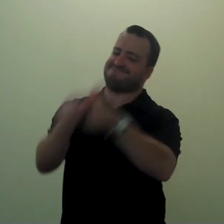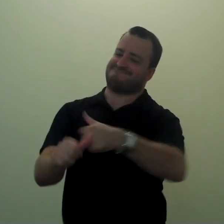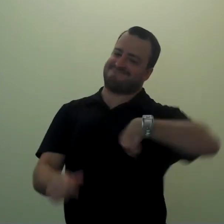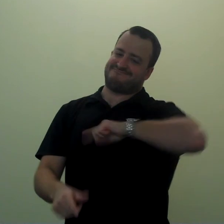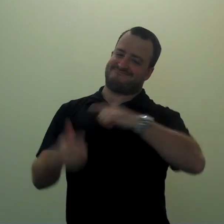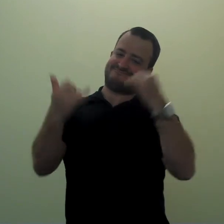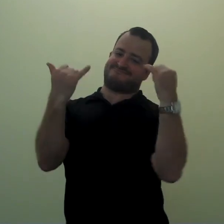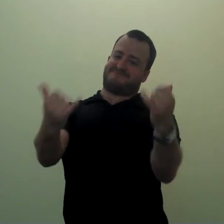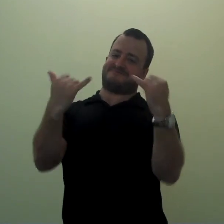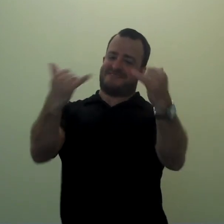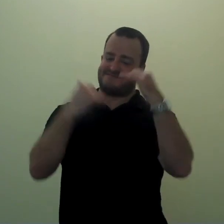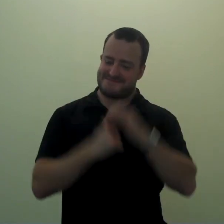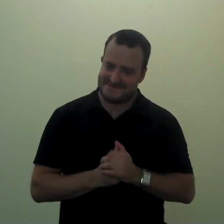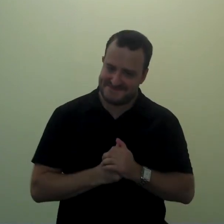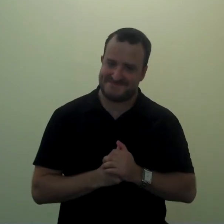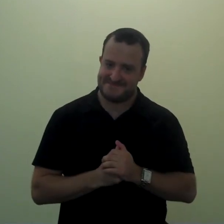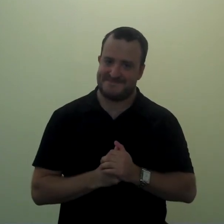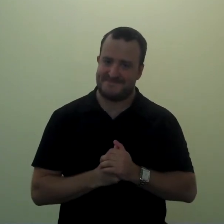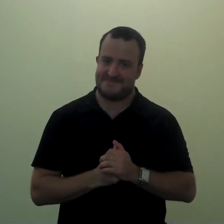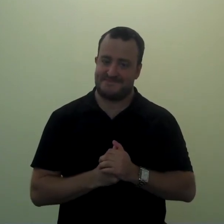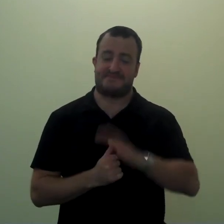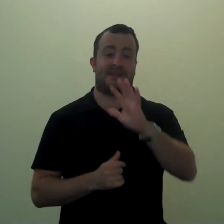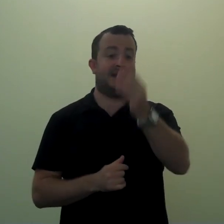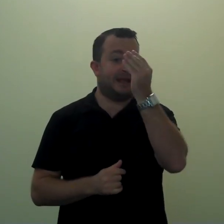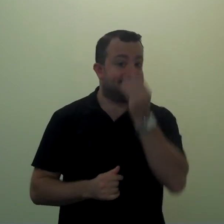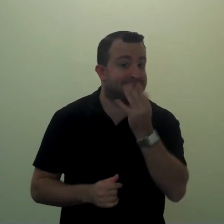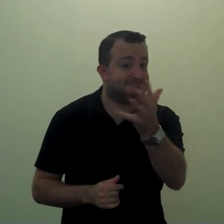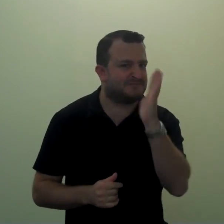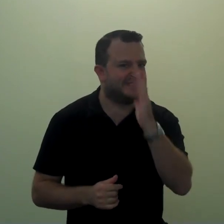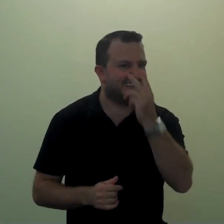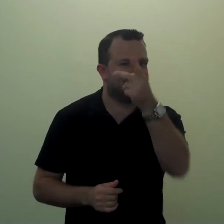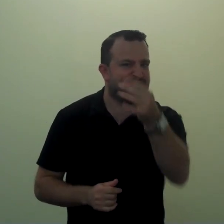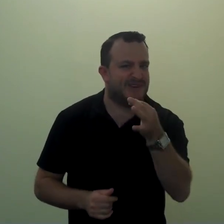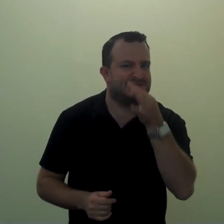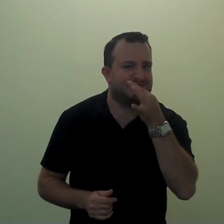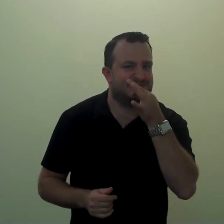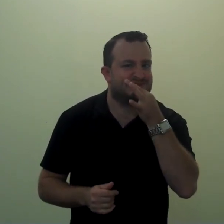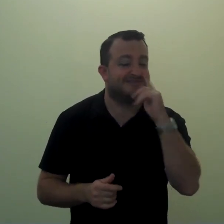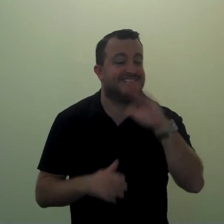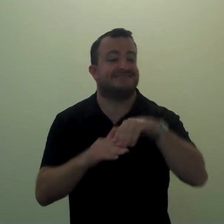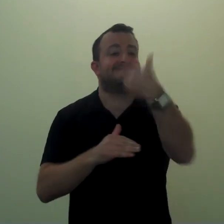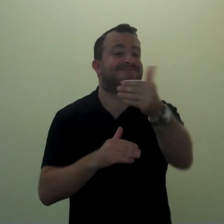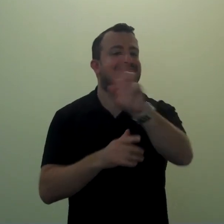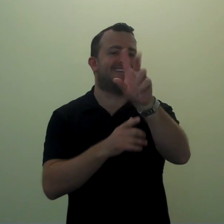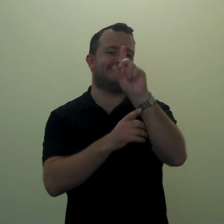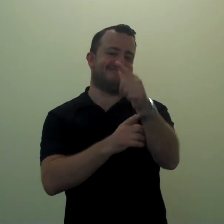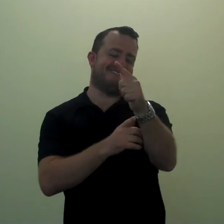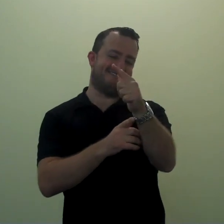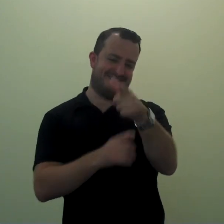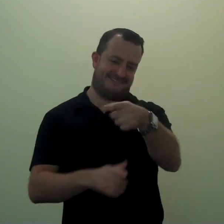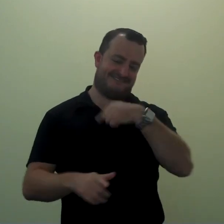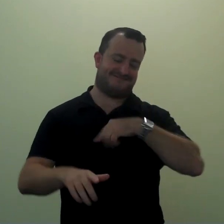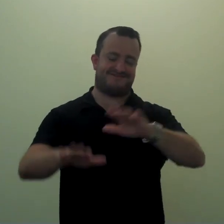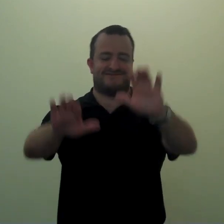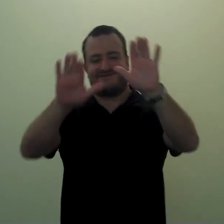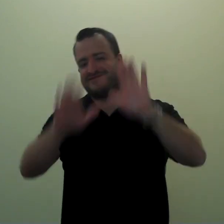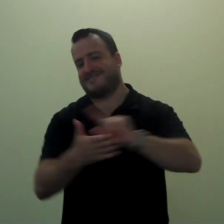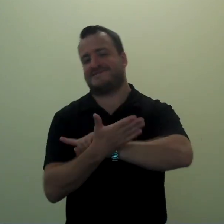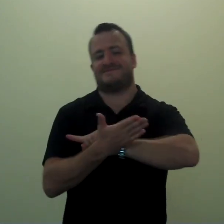and Twitter pages. Find our pages and follow us today. We'll see you soon for another V-LOG. Have a